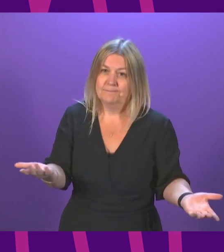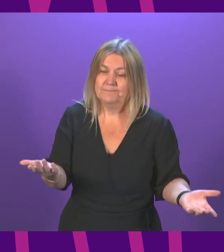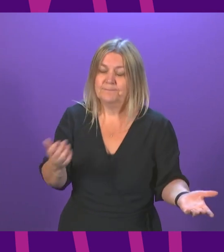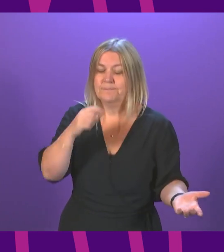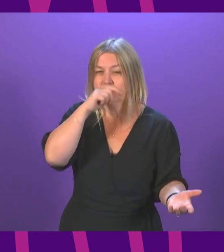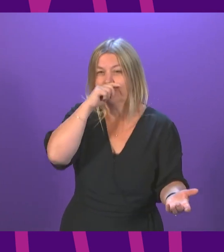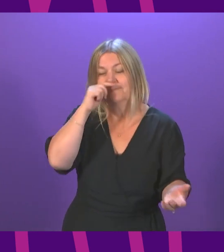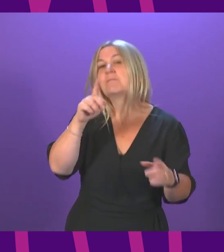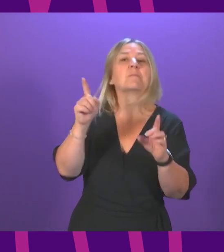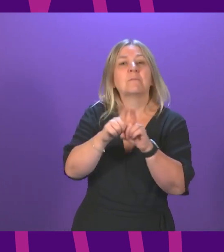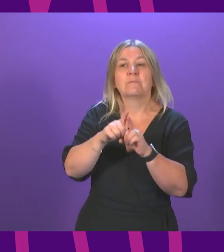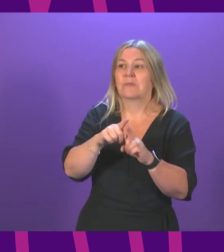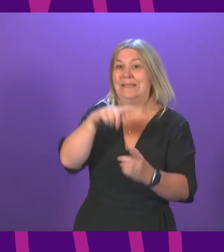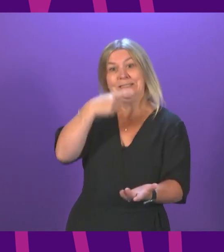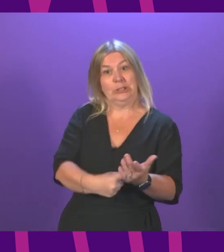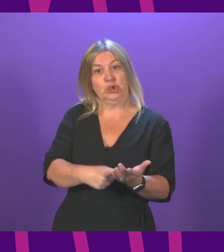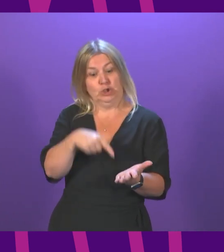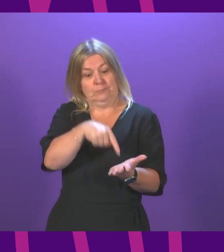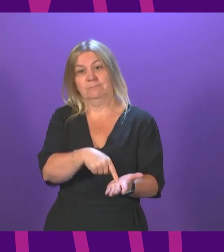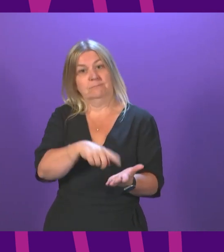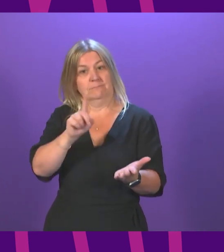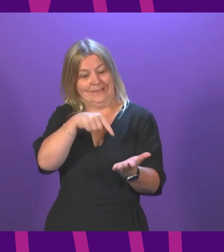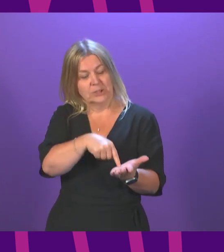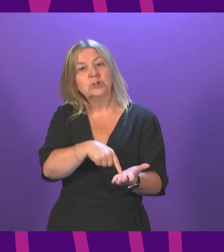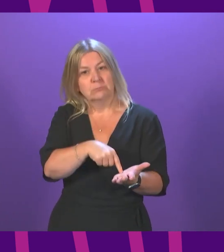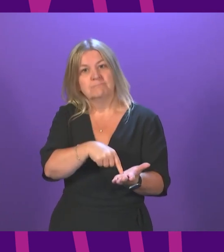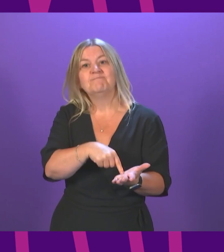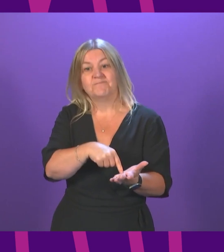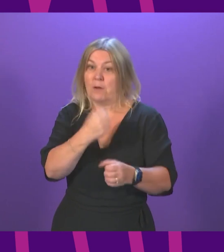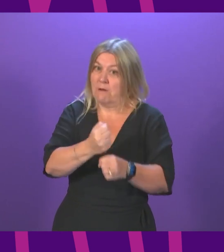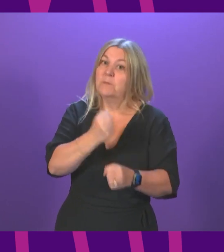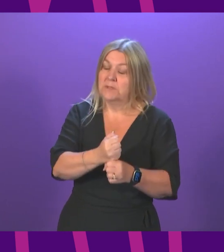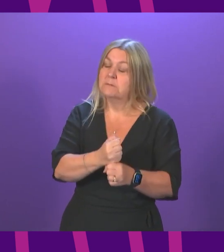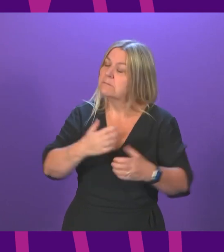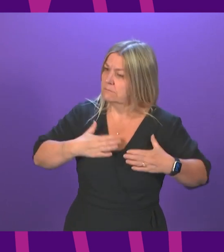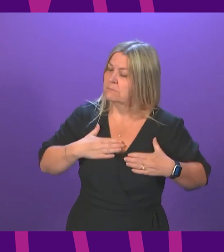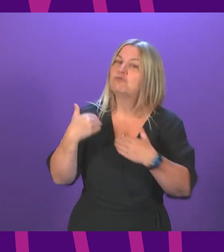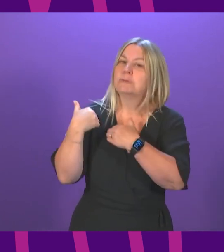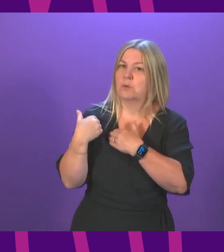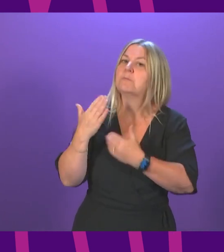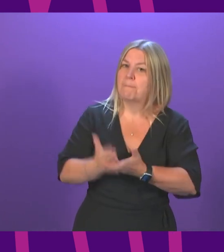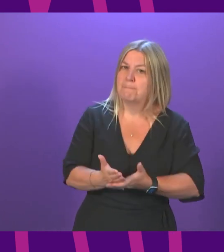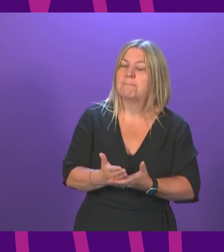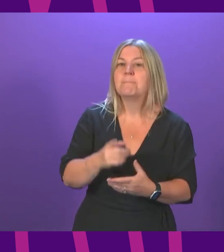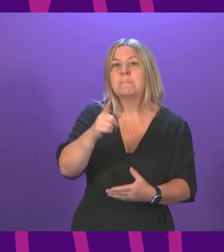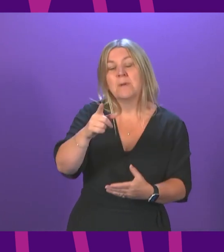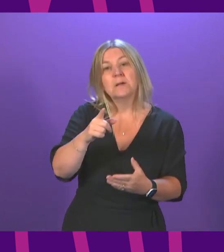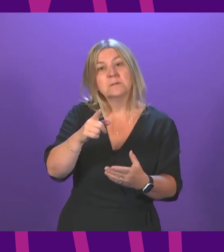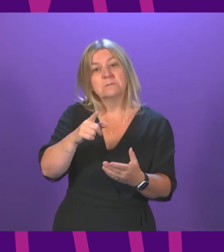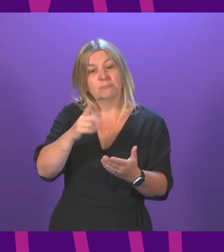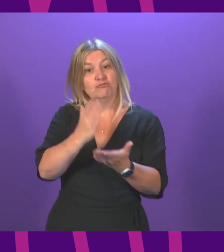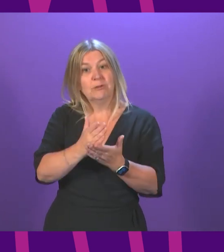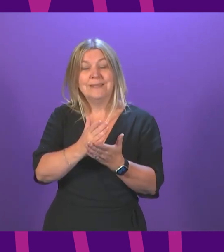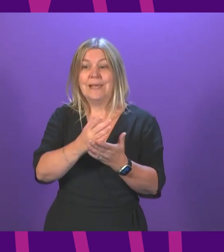last thing I would say is every single decision we take, although the decisions are the governments and I take responsibility for them, but they are all informed